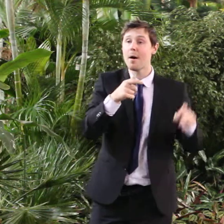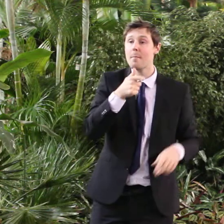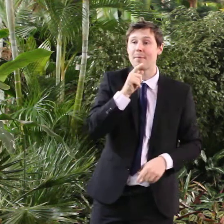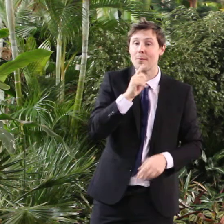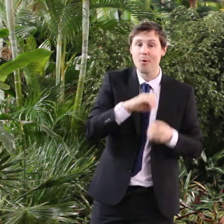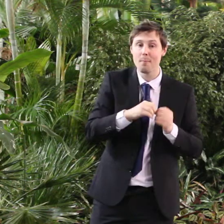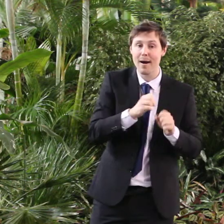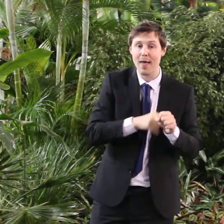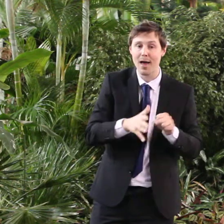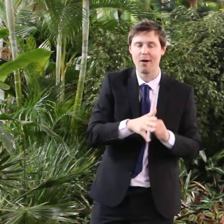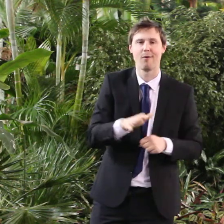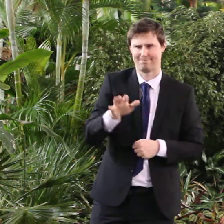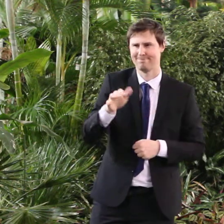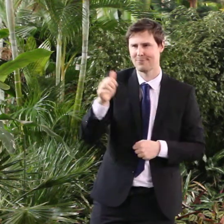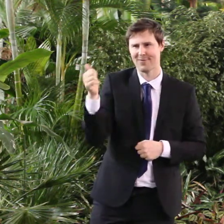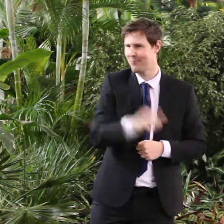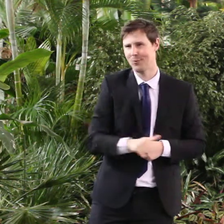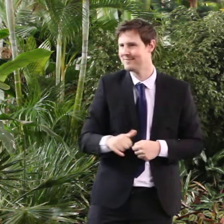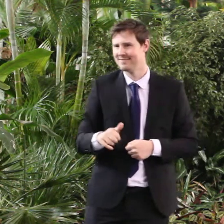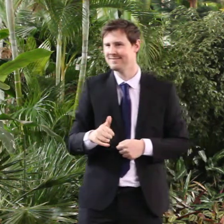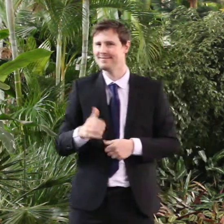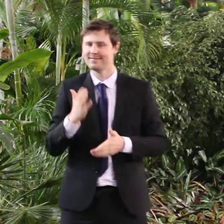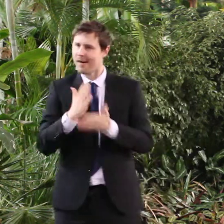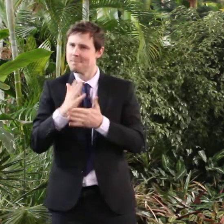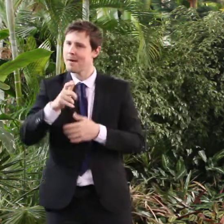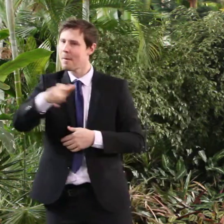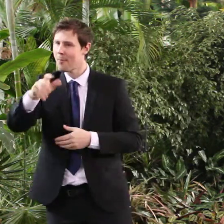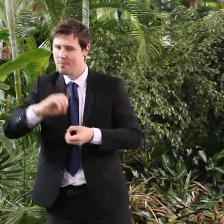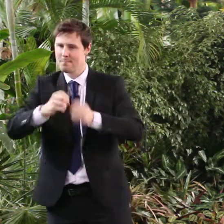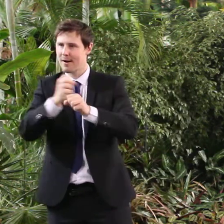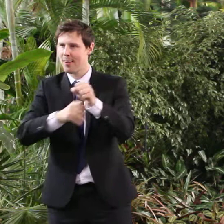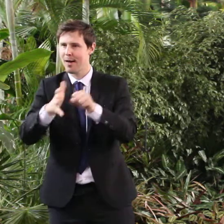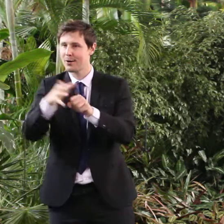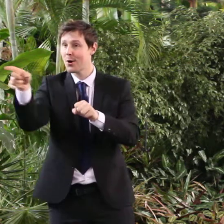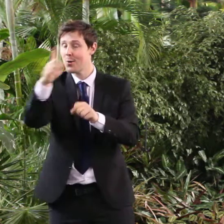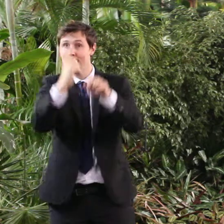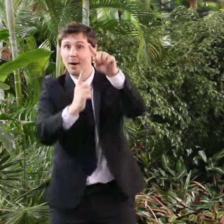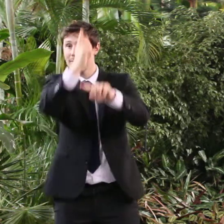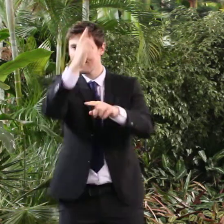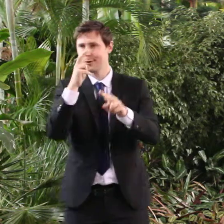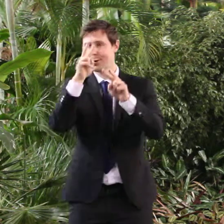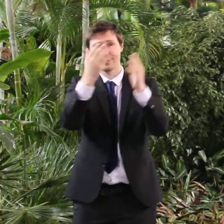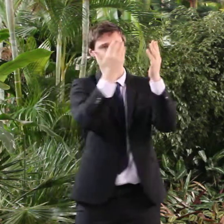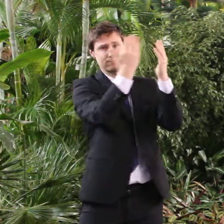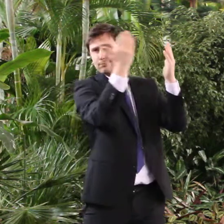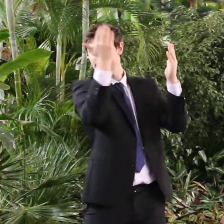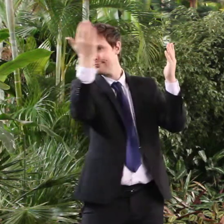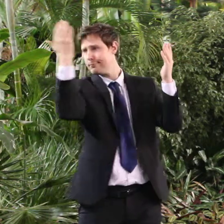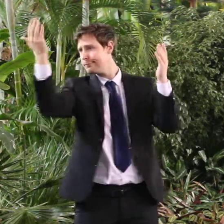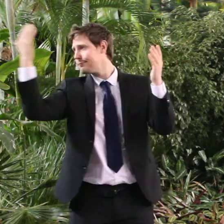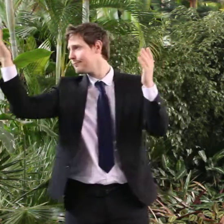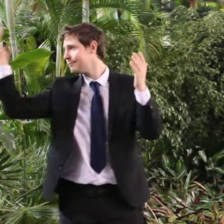people do make Glasgow and if you look at that exhibition up there you will see images of many, many people,